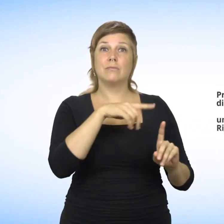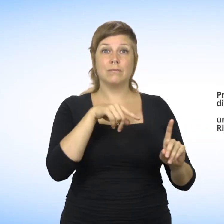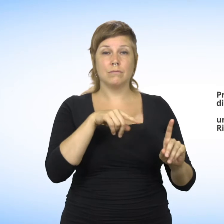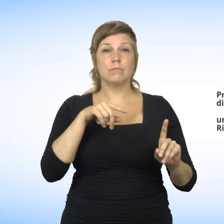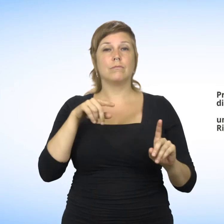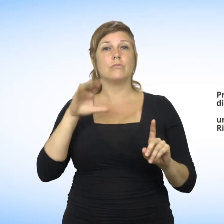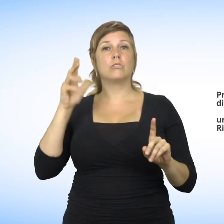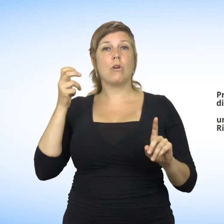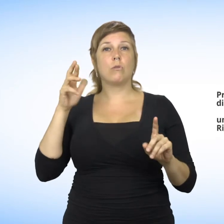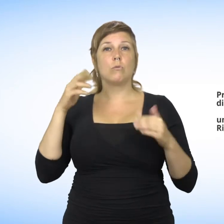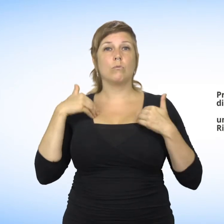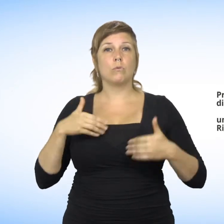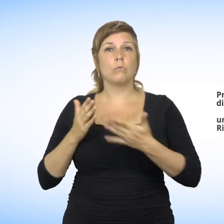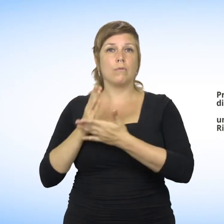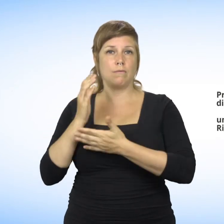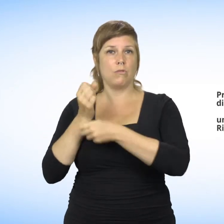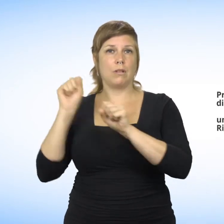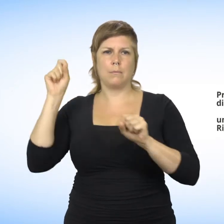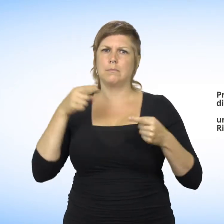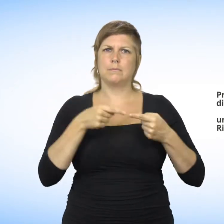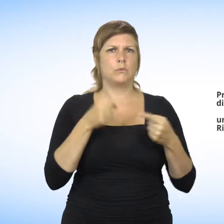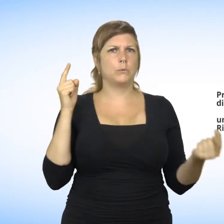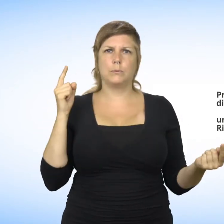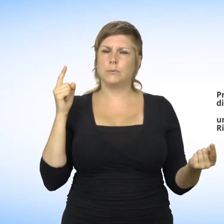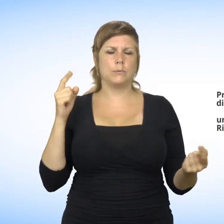These situations are contrary to the Charter of Human Rights and Freedoms.